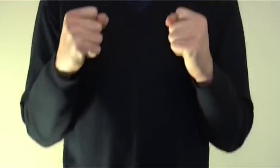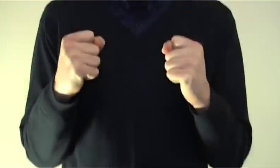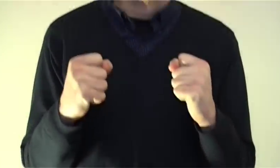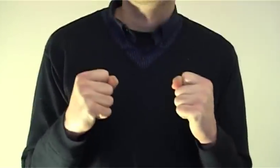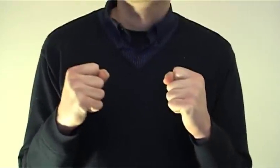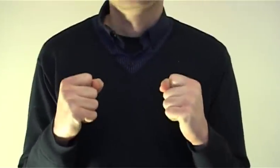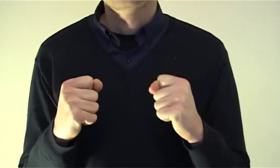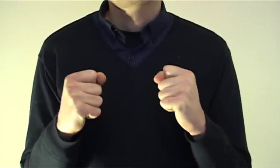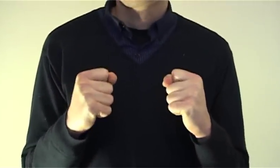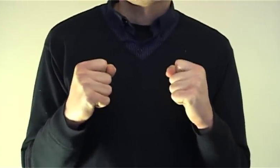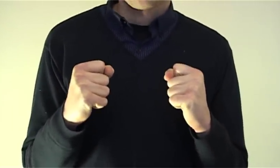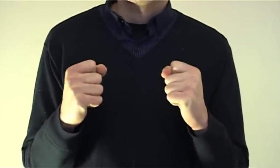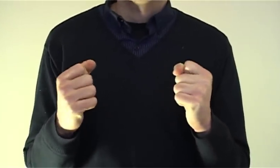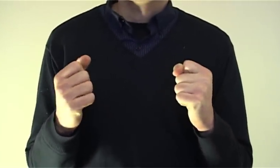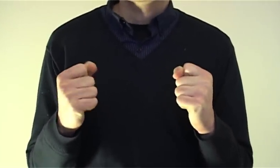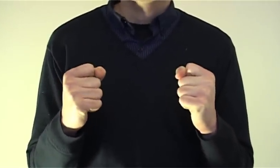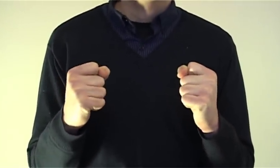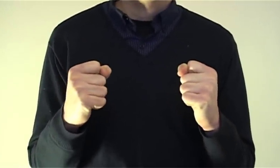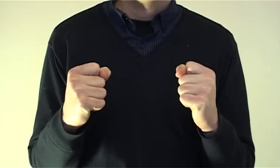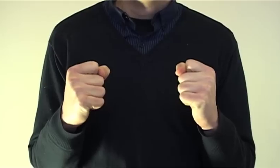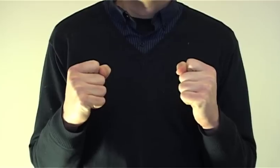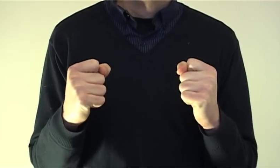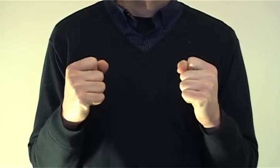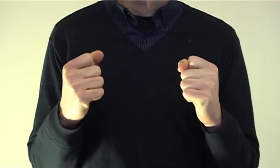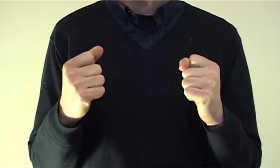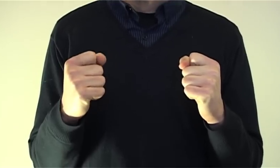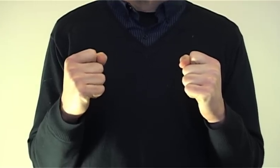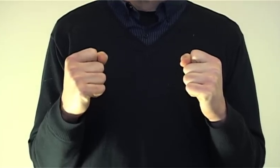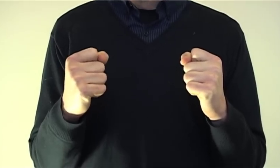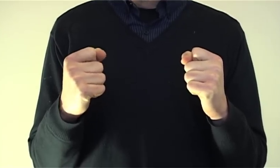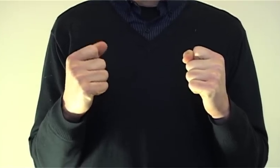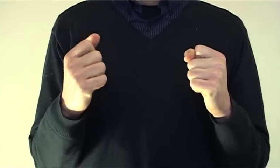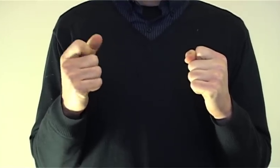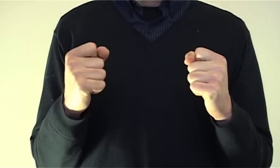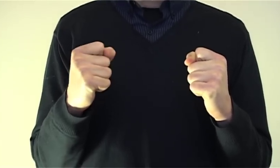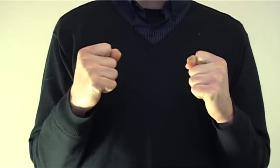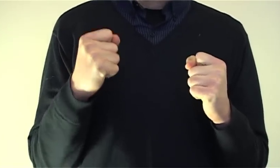solid and then breathe in deeply hold the breath